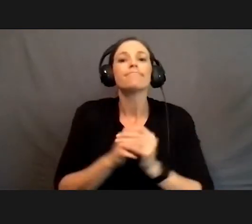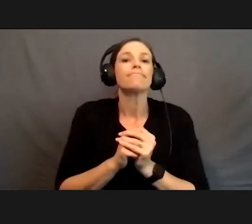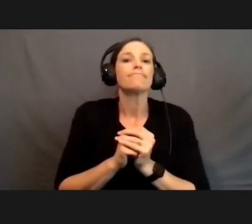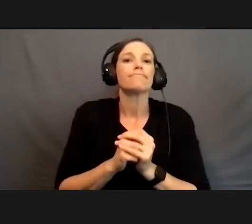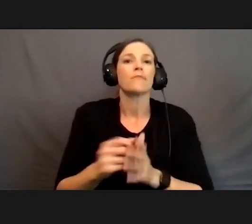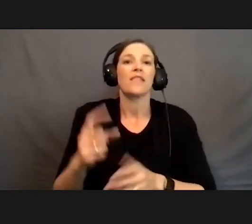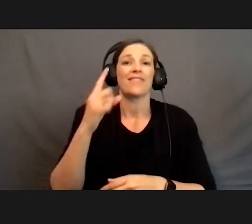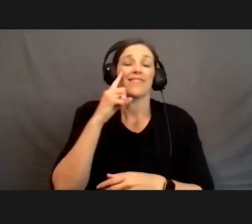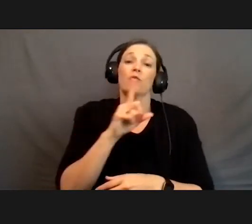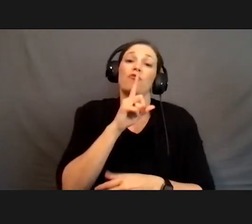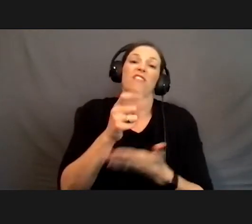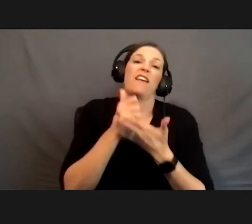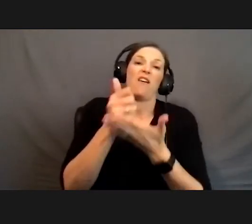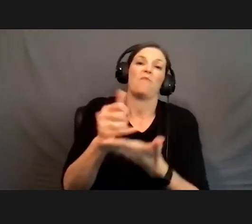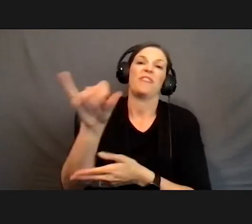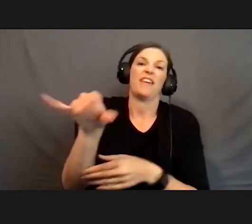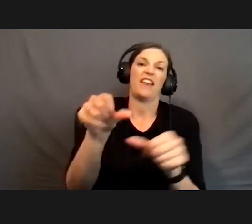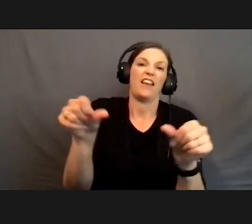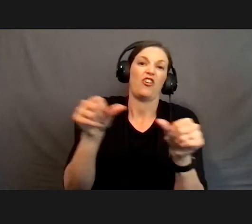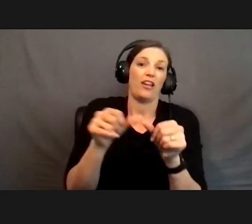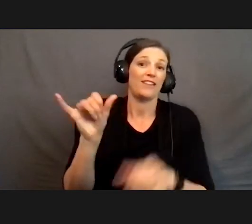would really help in that area as well.